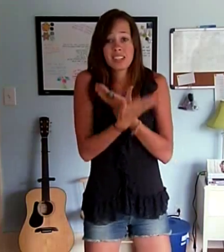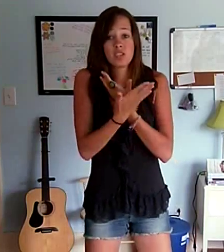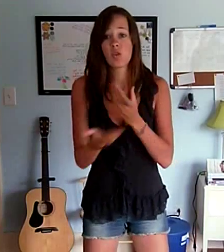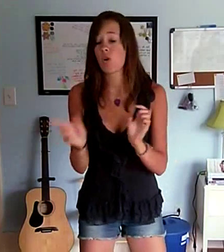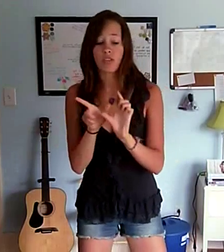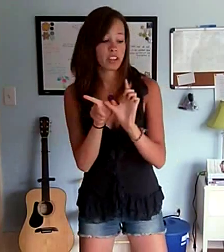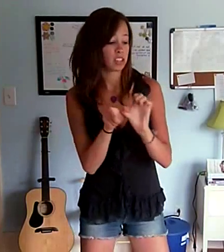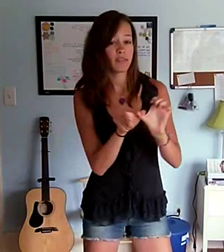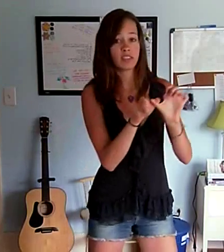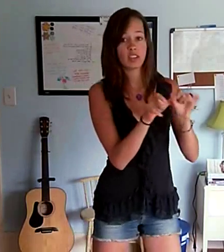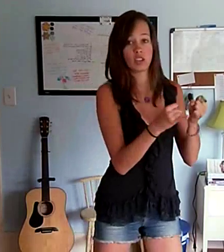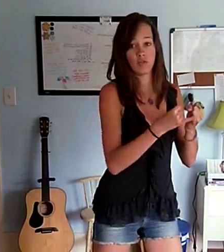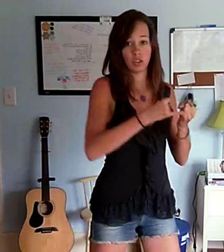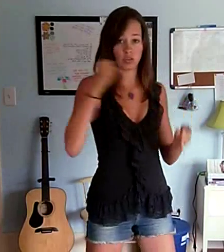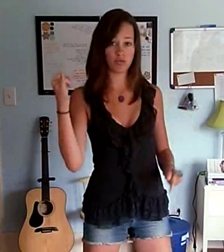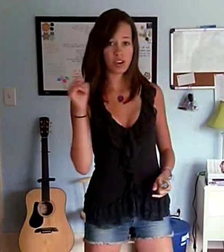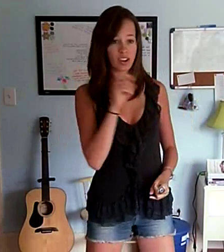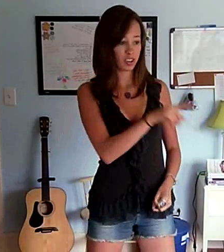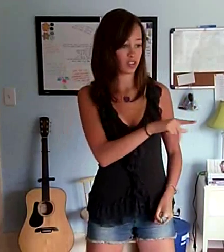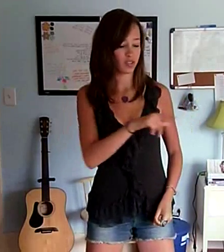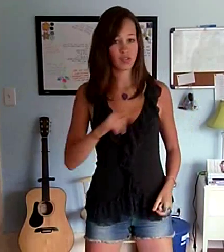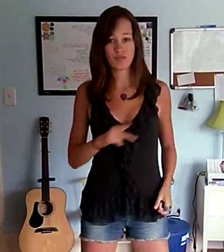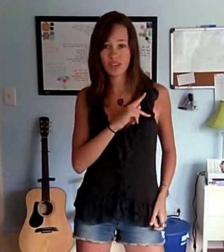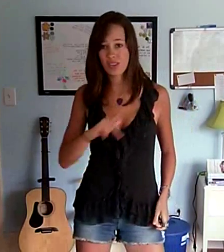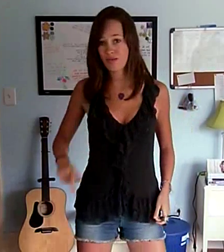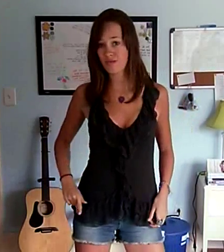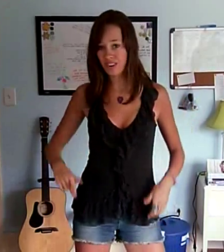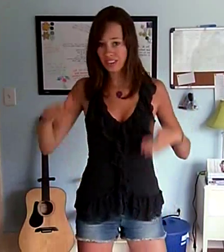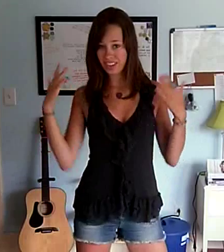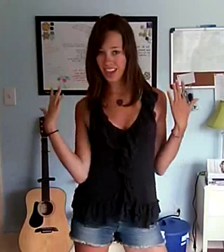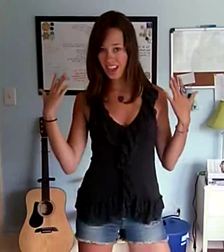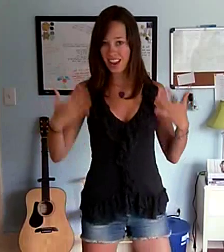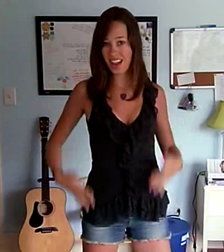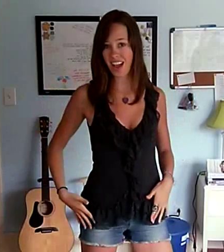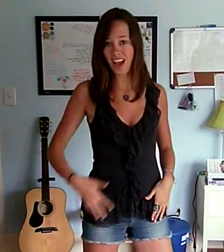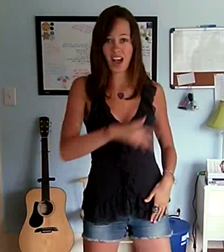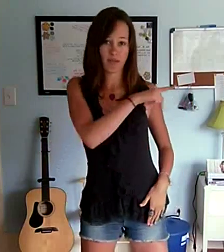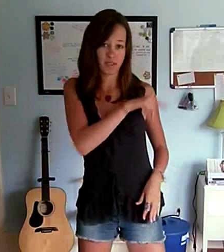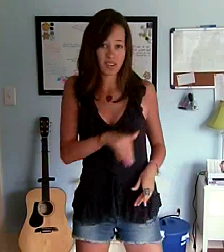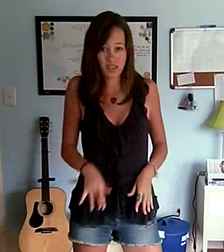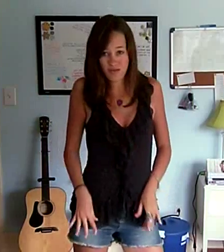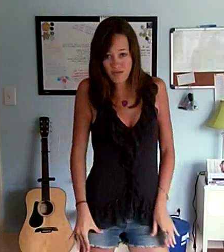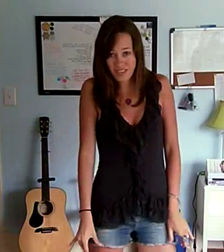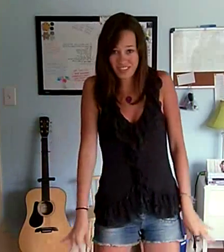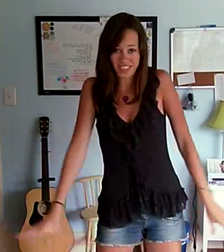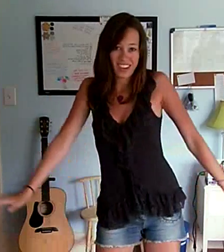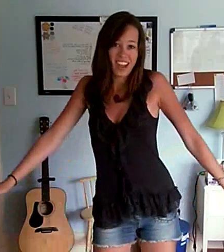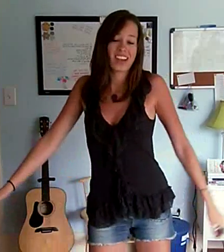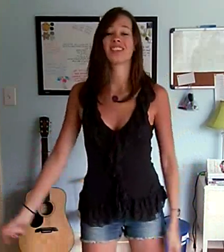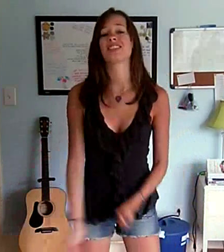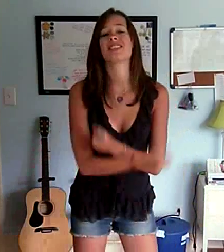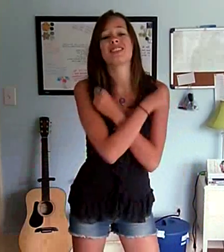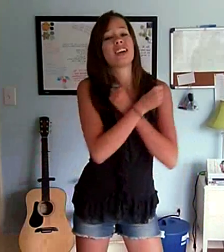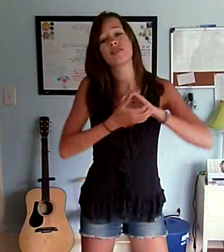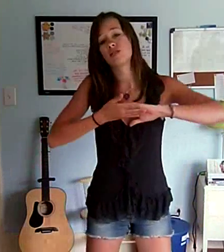All this has to do is run, you'll be the prince And I'll be the princess It's a love